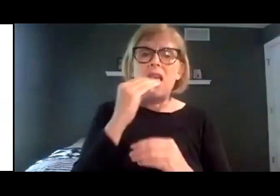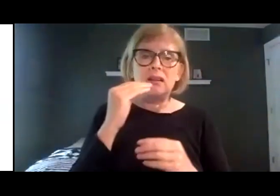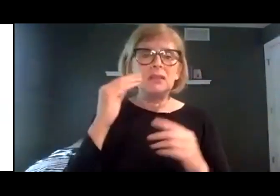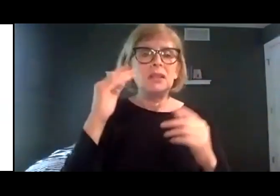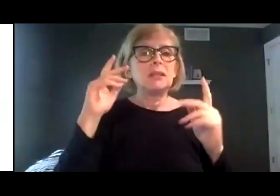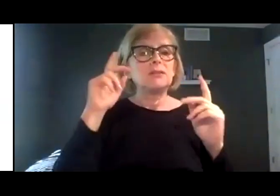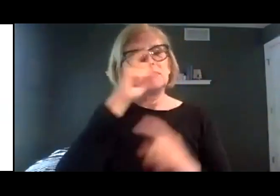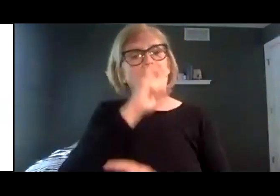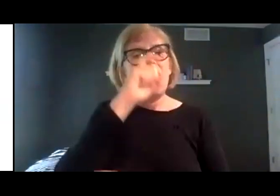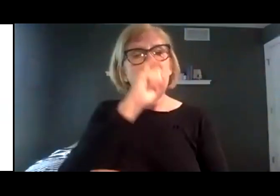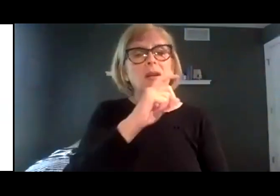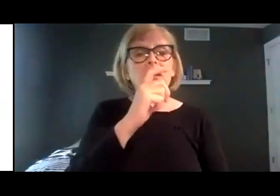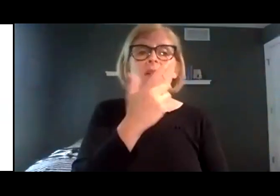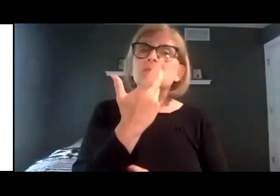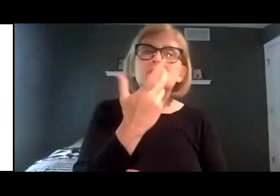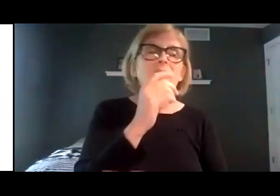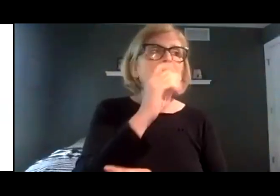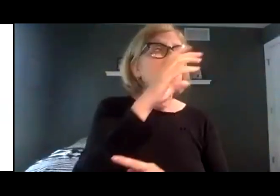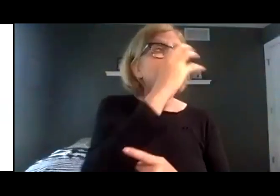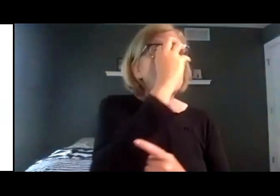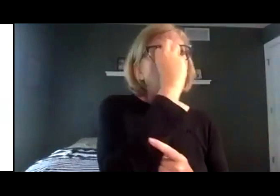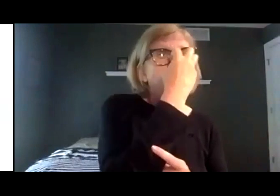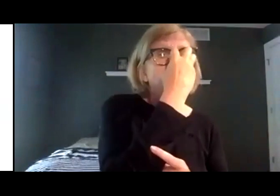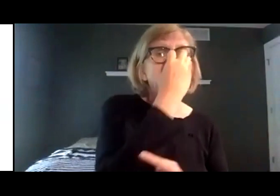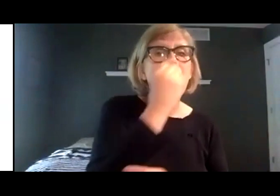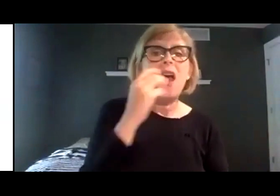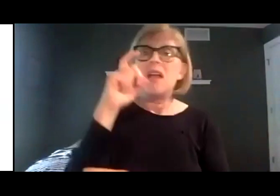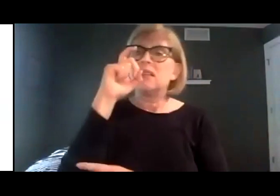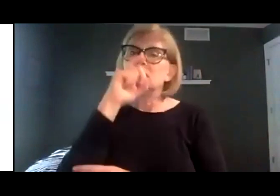along and take him home.